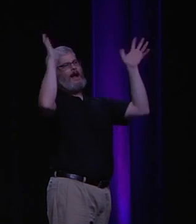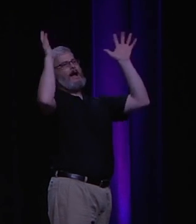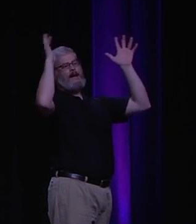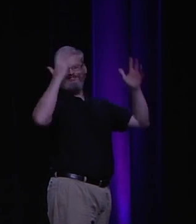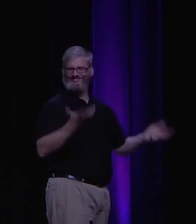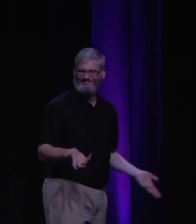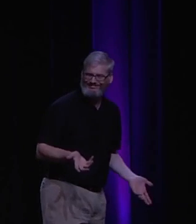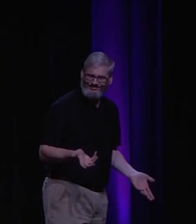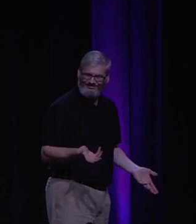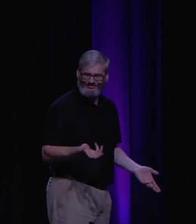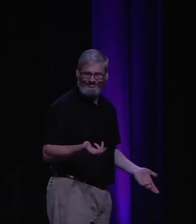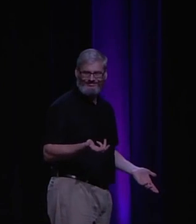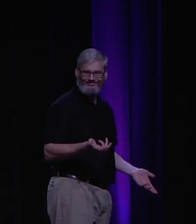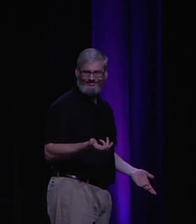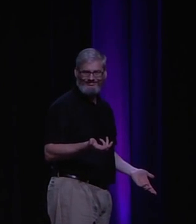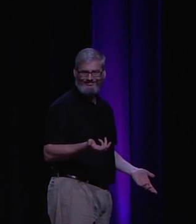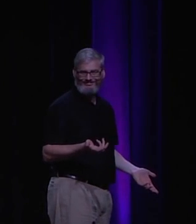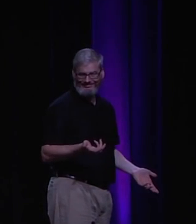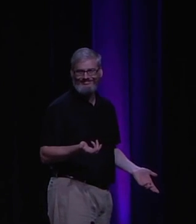Right. There's no God. You know it. I know it. We agree. Great.